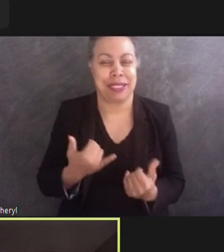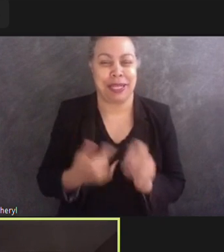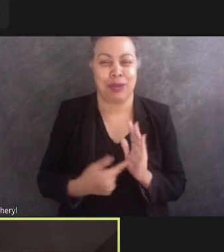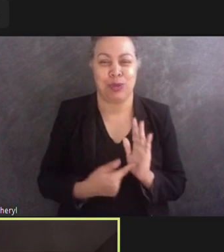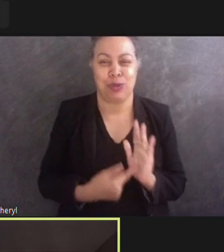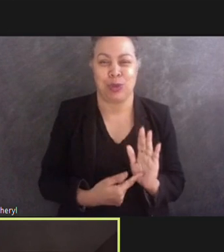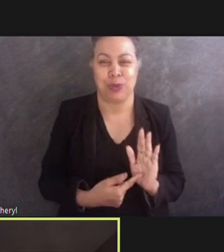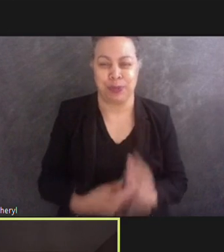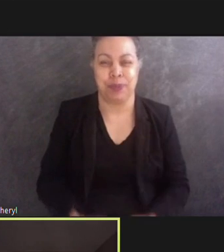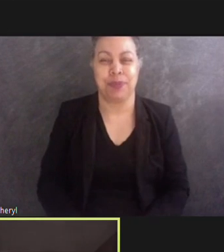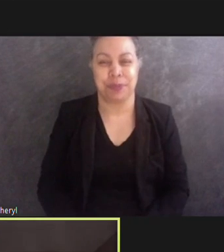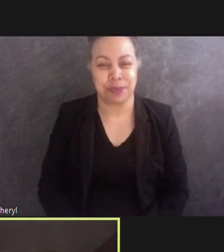right now.